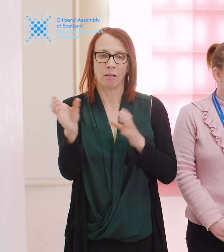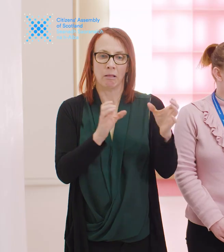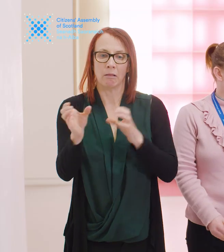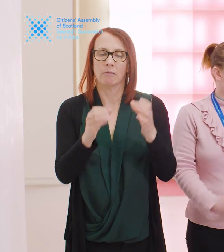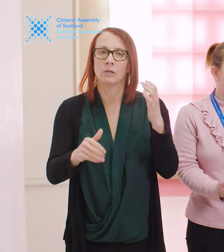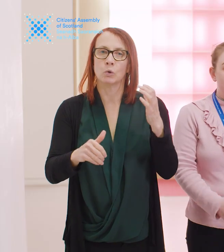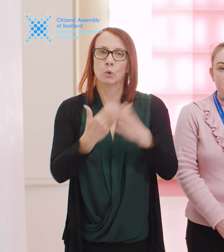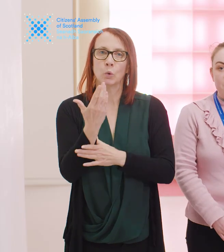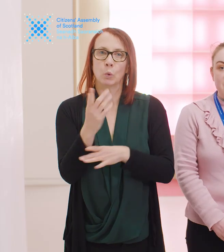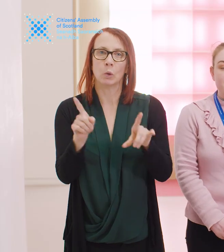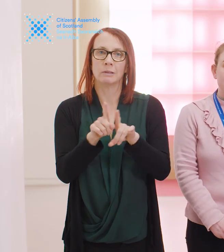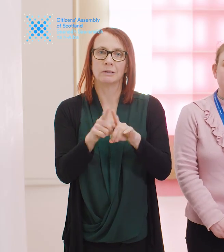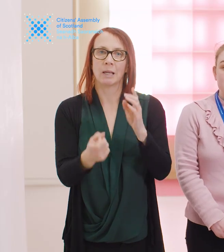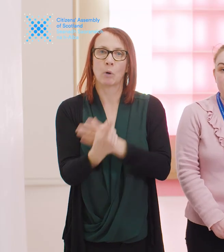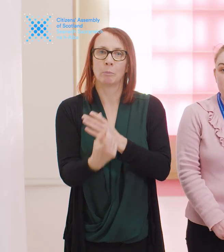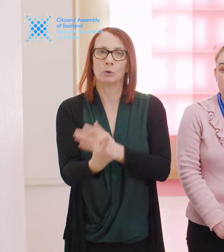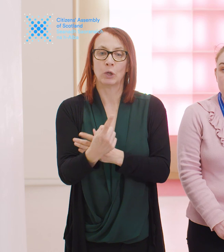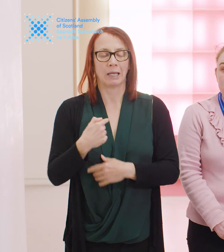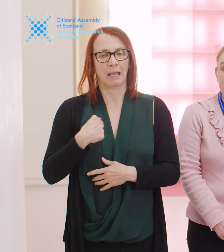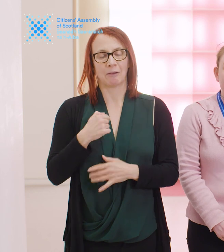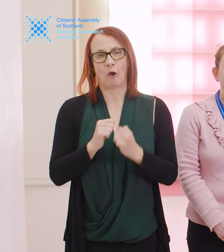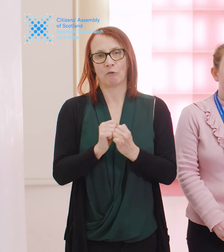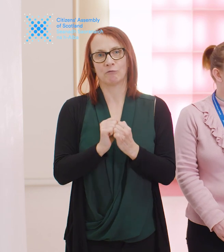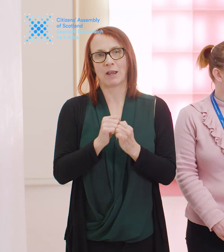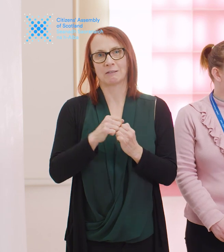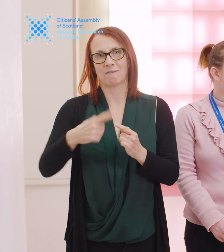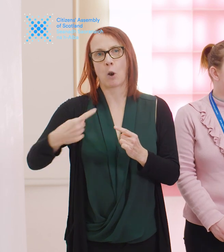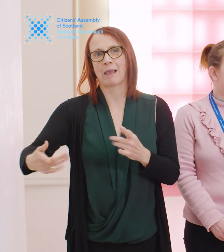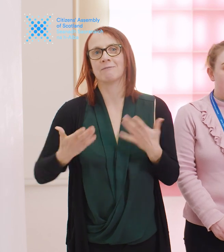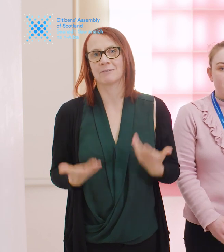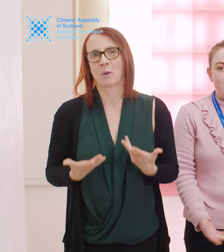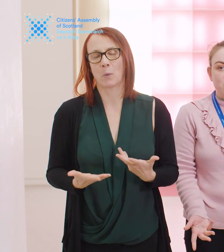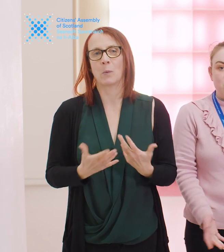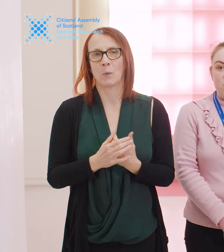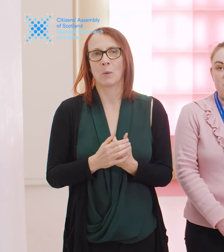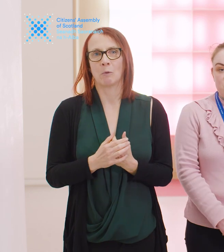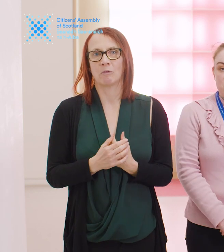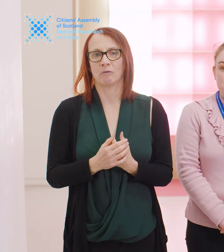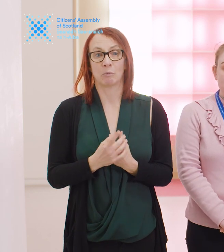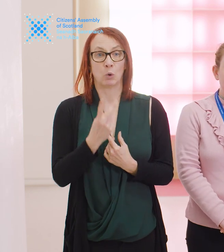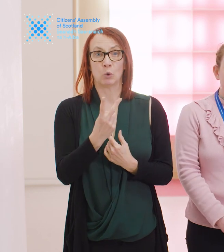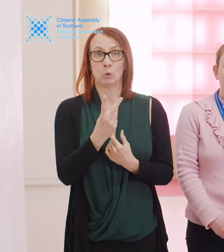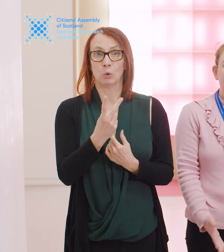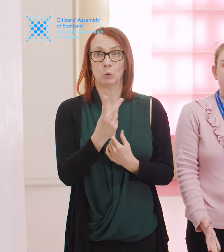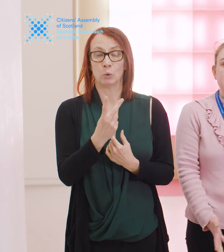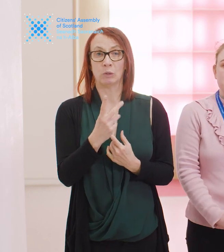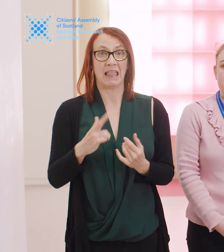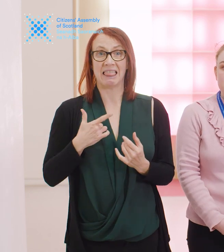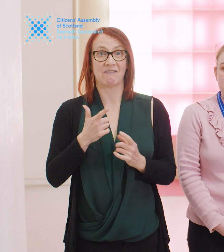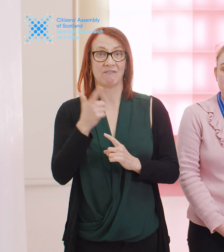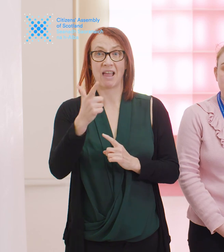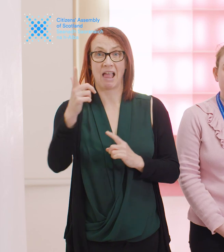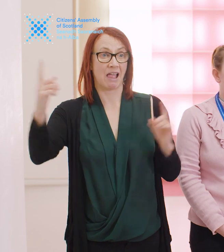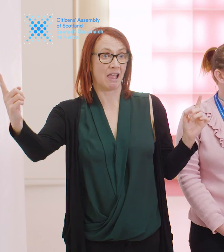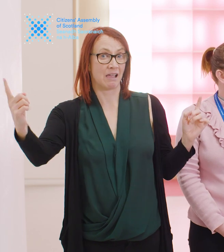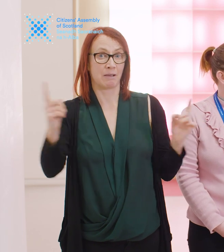And like, like we've kind of made like friends for life now and that's just coming from like two complete strangers who live nowhere near each other.